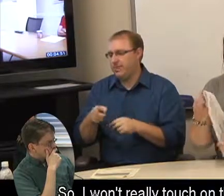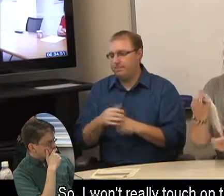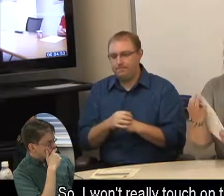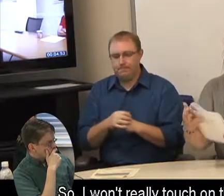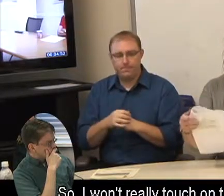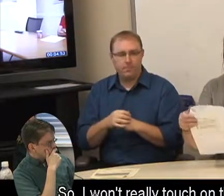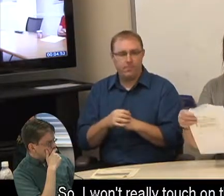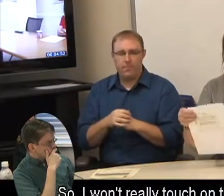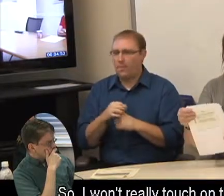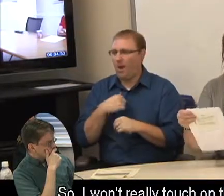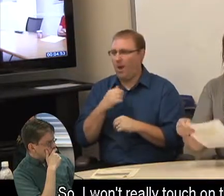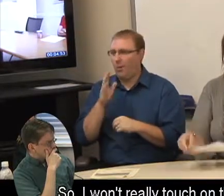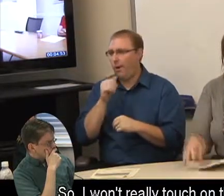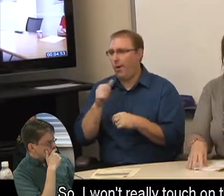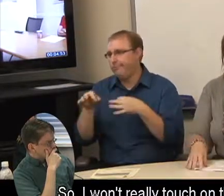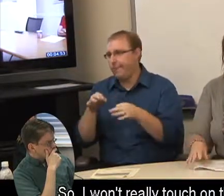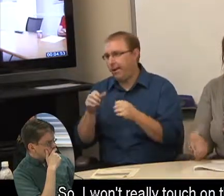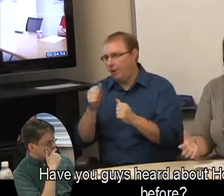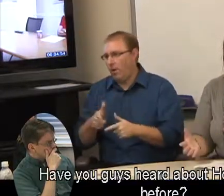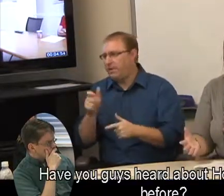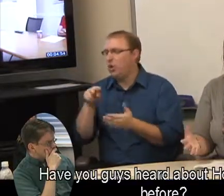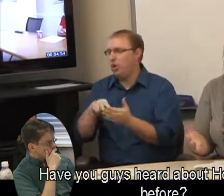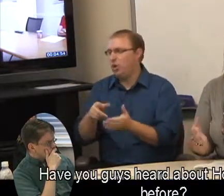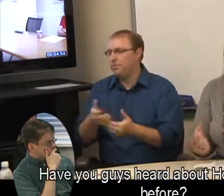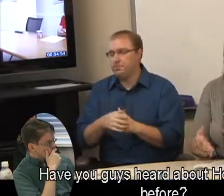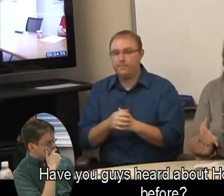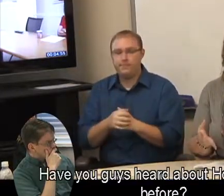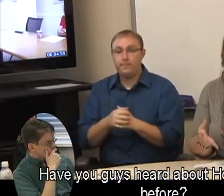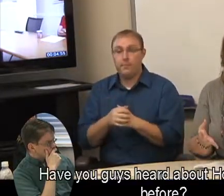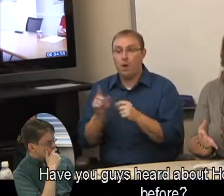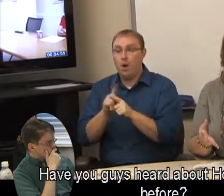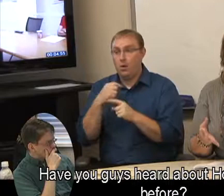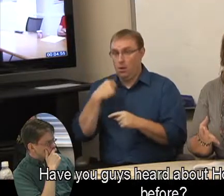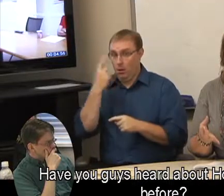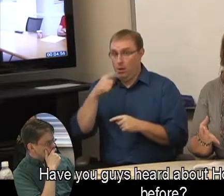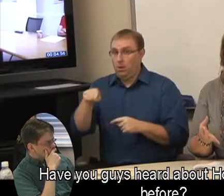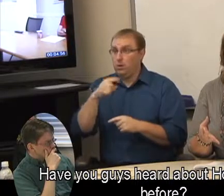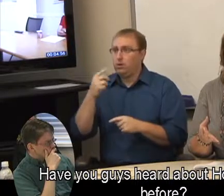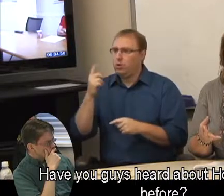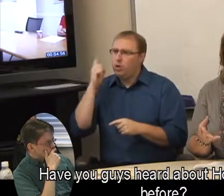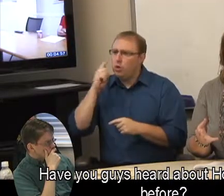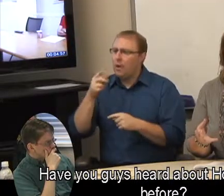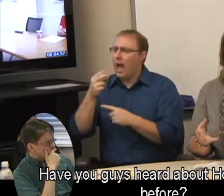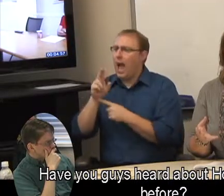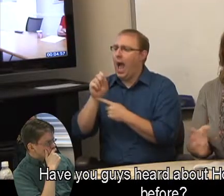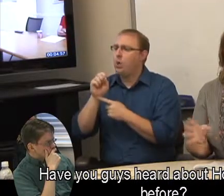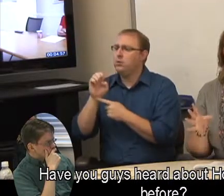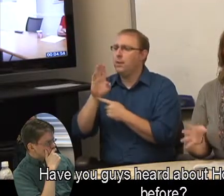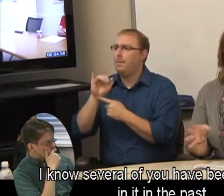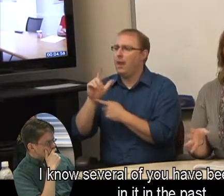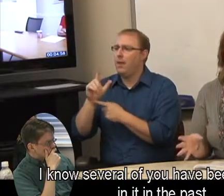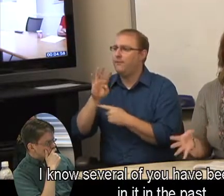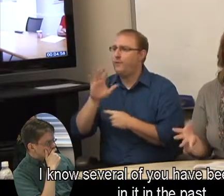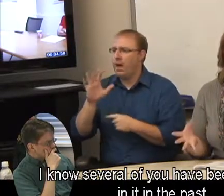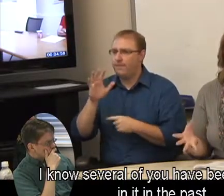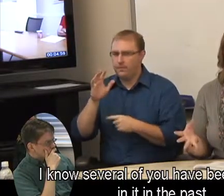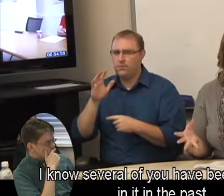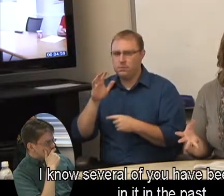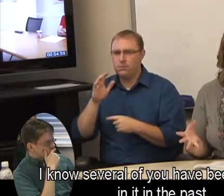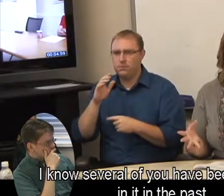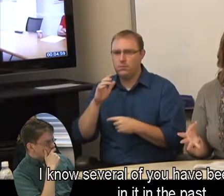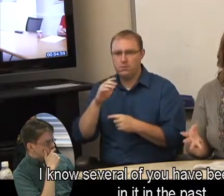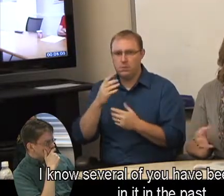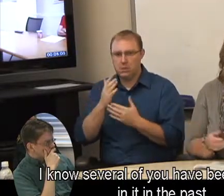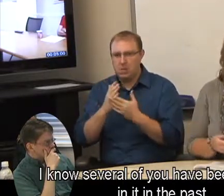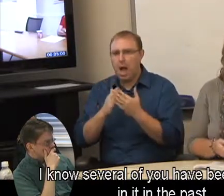So I won't really touch on that one. And have you guys heard about House Bill 45 before? Has anybody, I know several of you have been